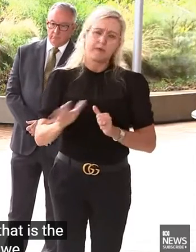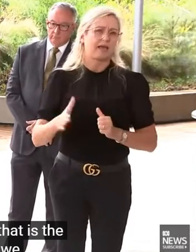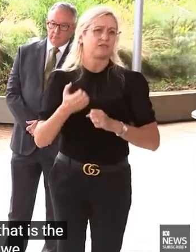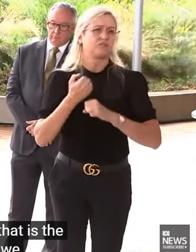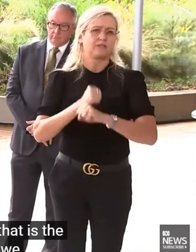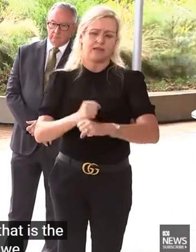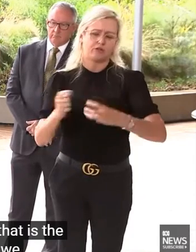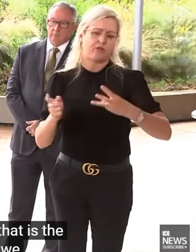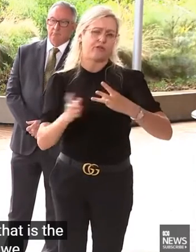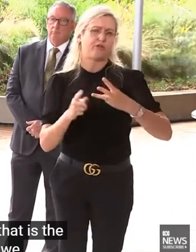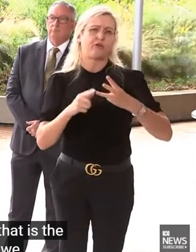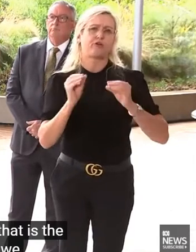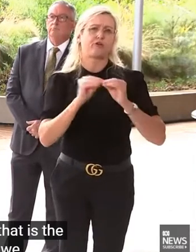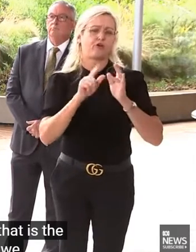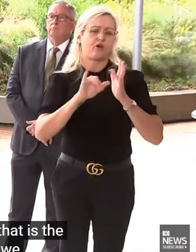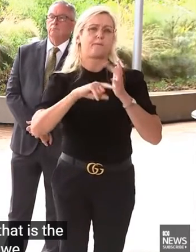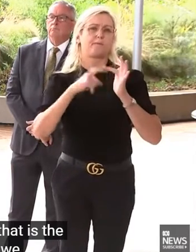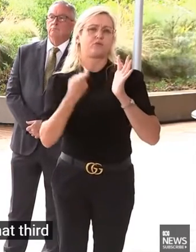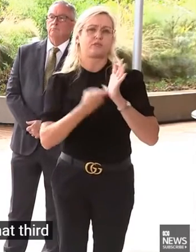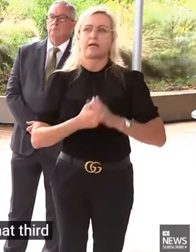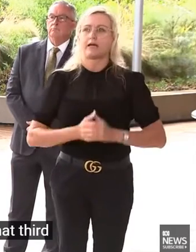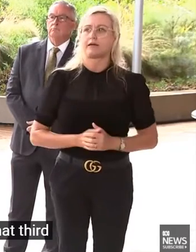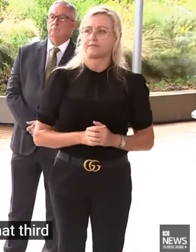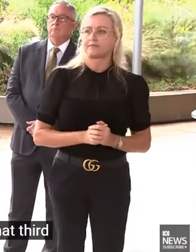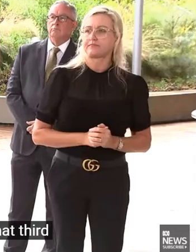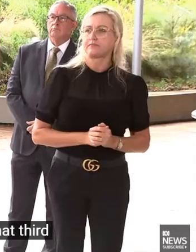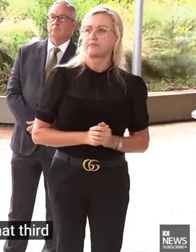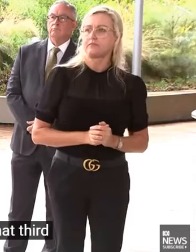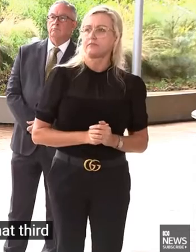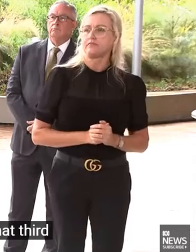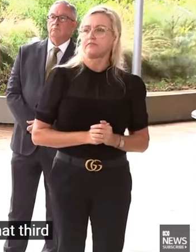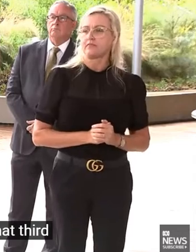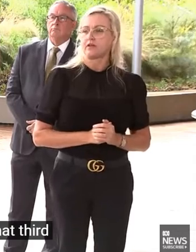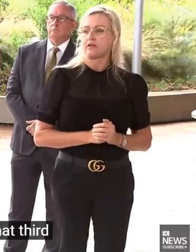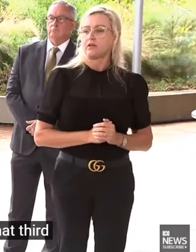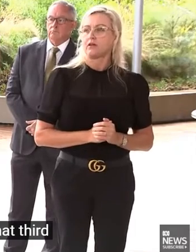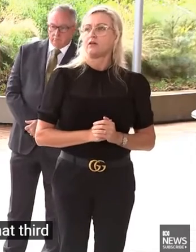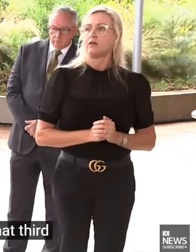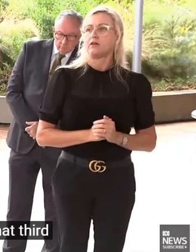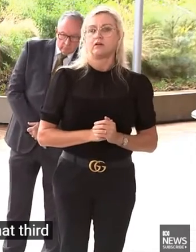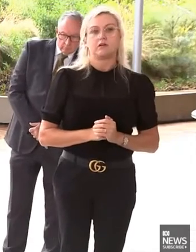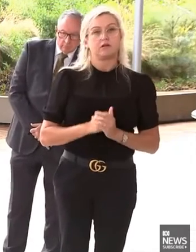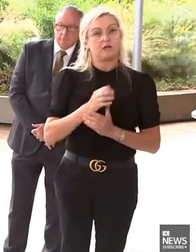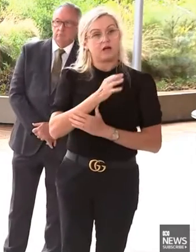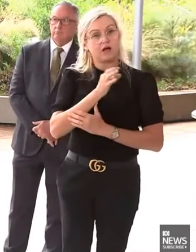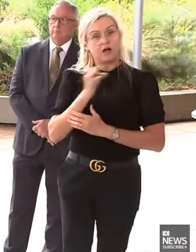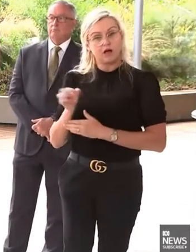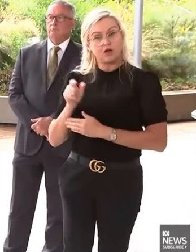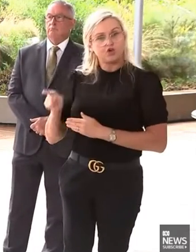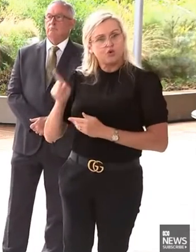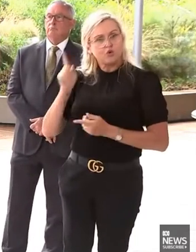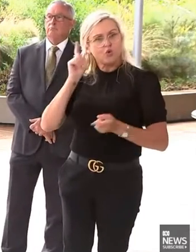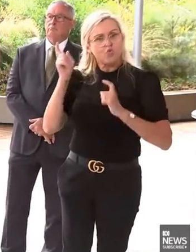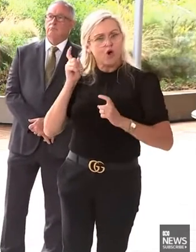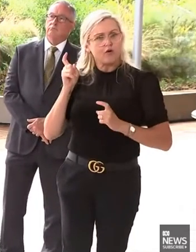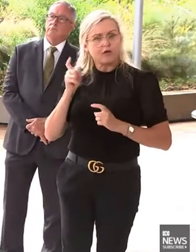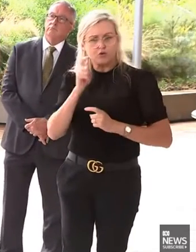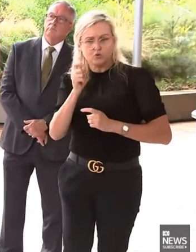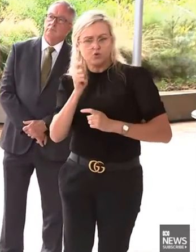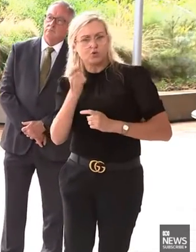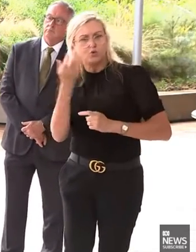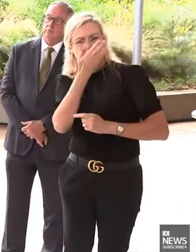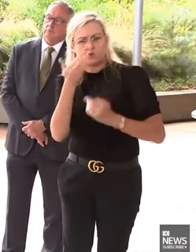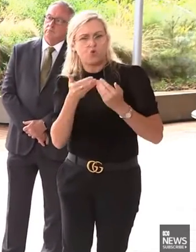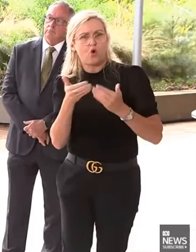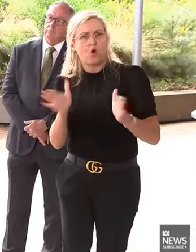that third dose. How worried are you though, how worried are you that when school goes back you're to have a whole lot of people explode, because obviously